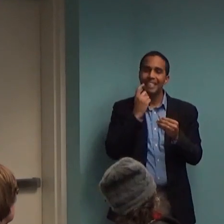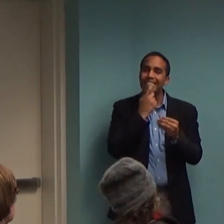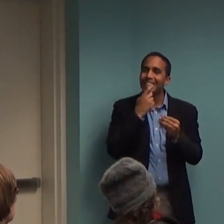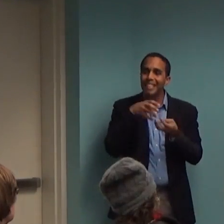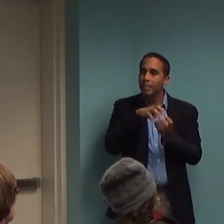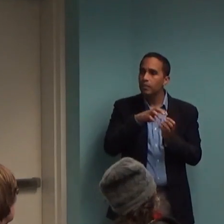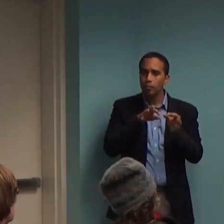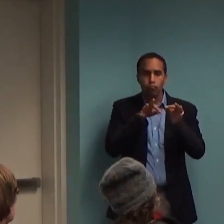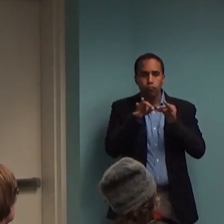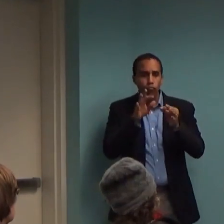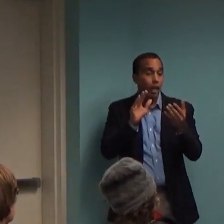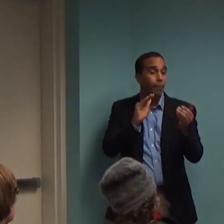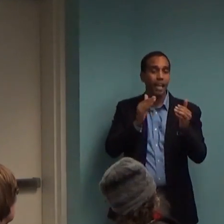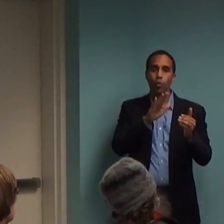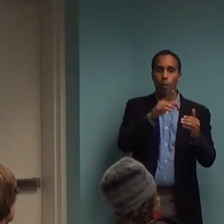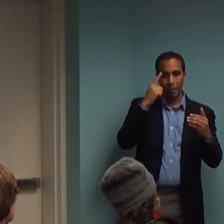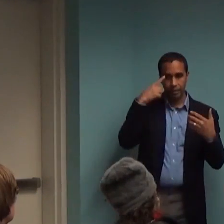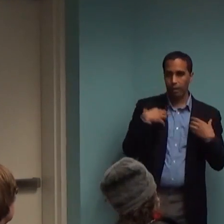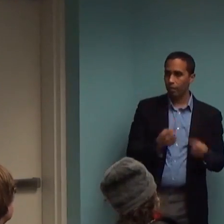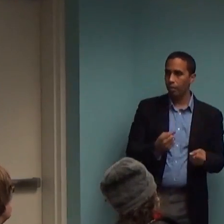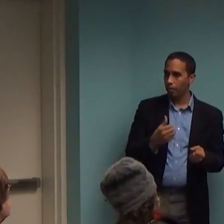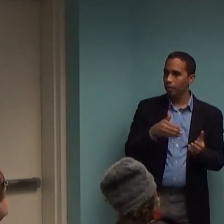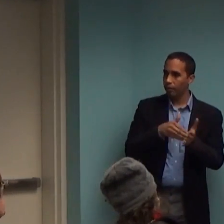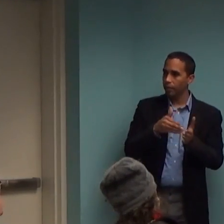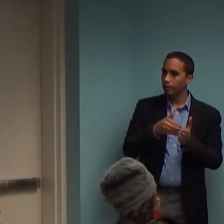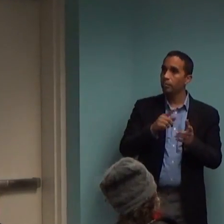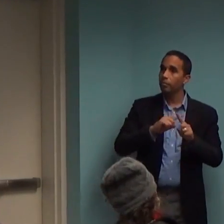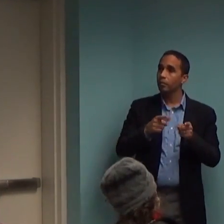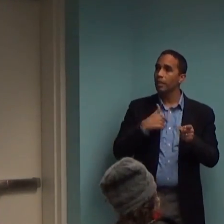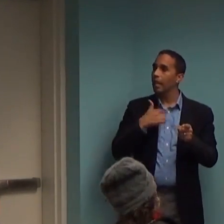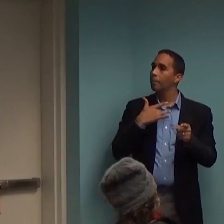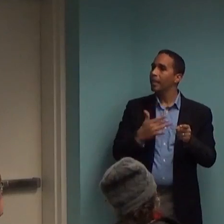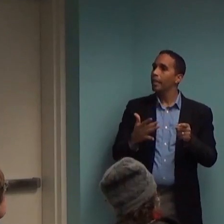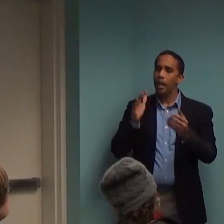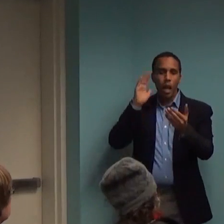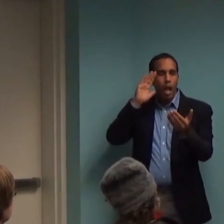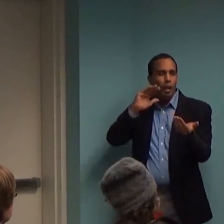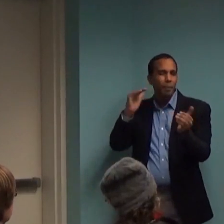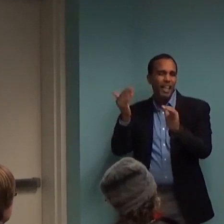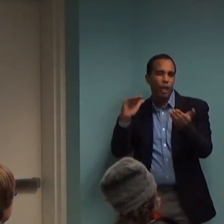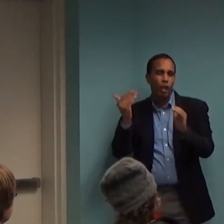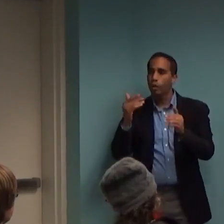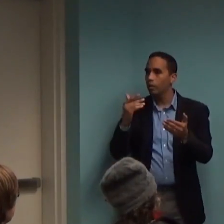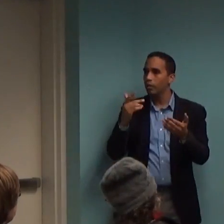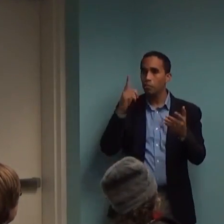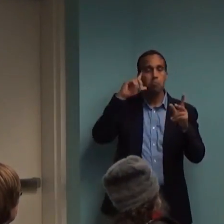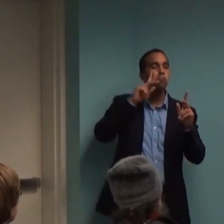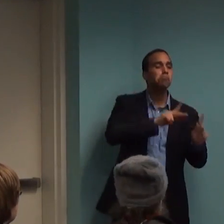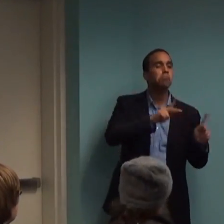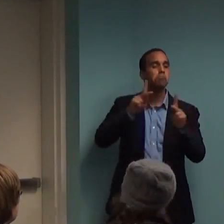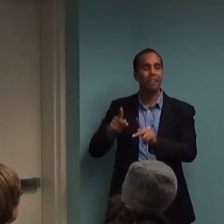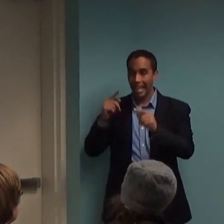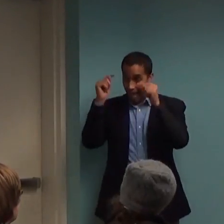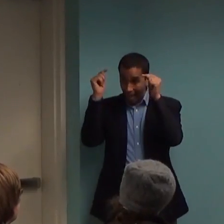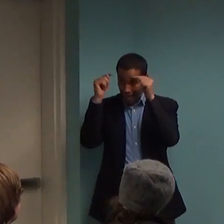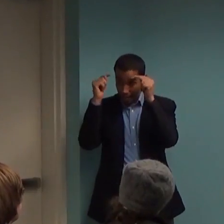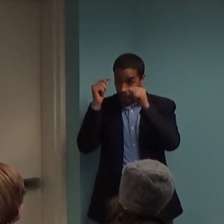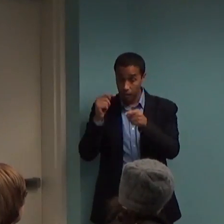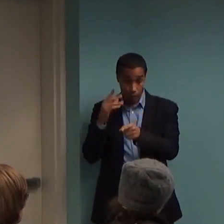use. But usually for something like that, I would go to headache as a comparison, because that person probably has had experience with